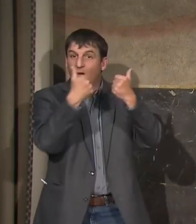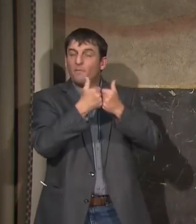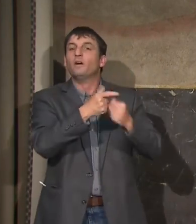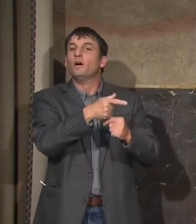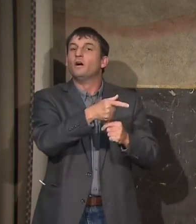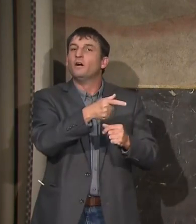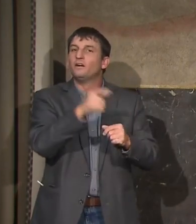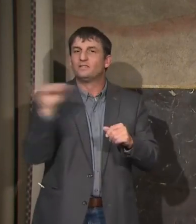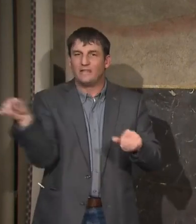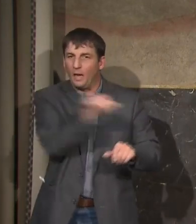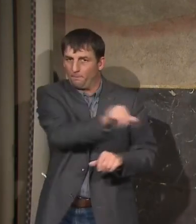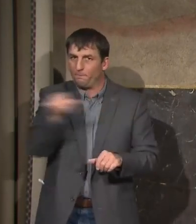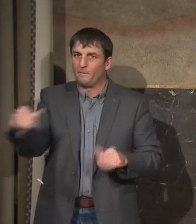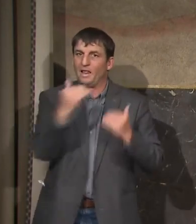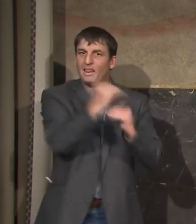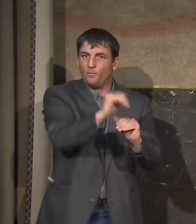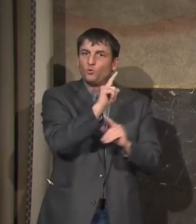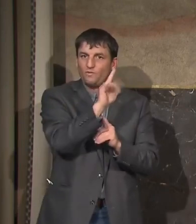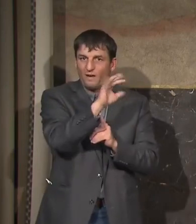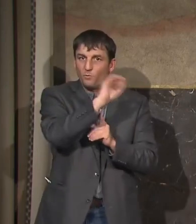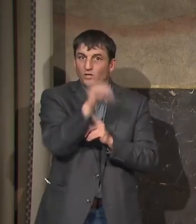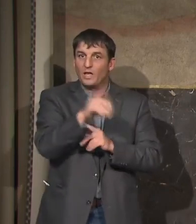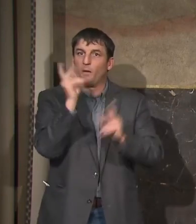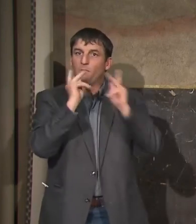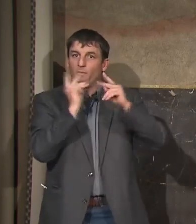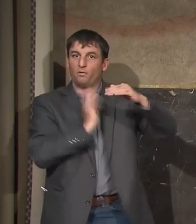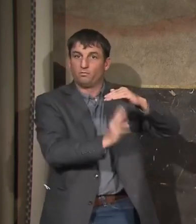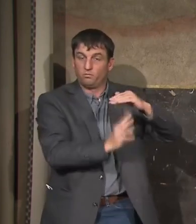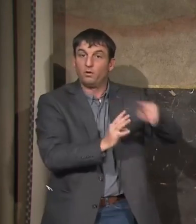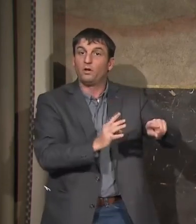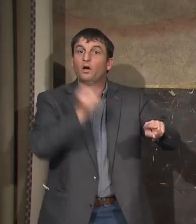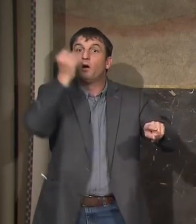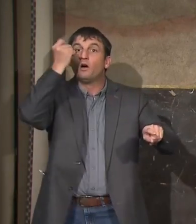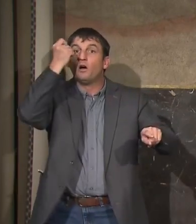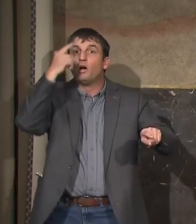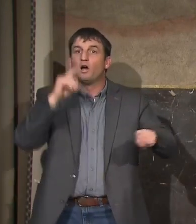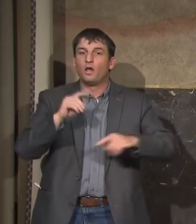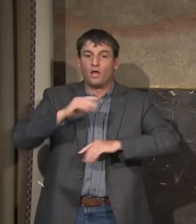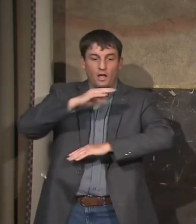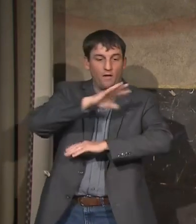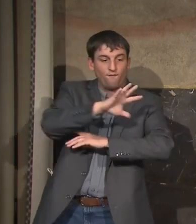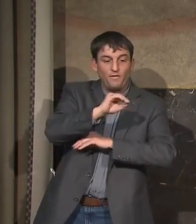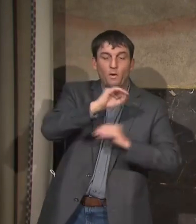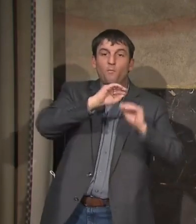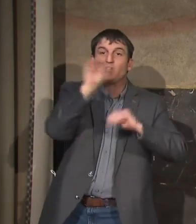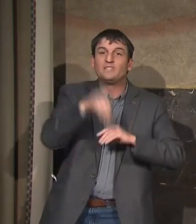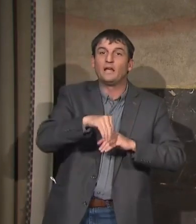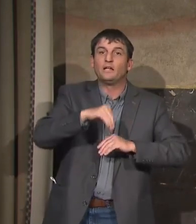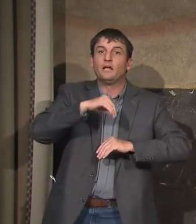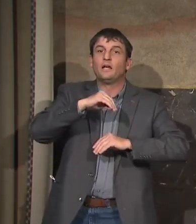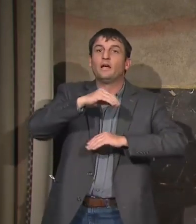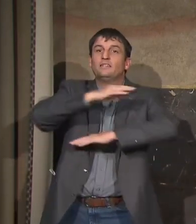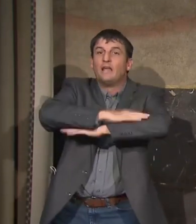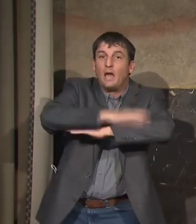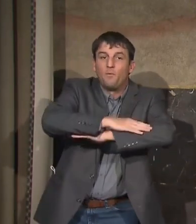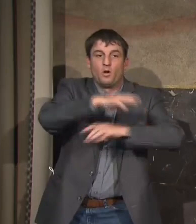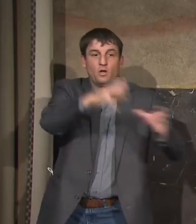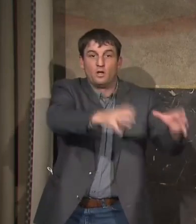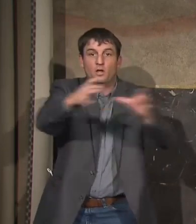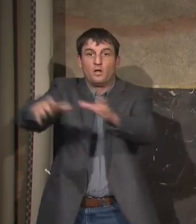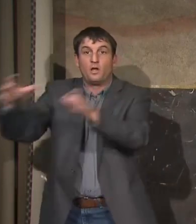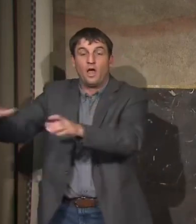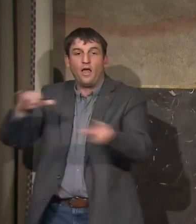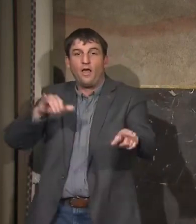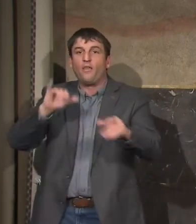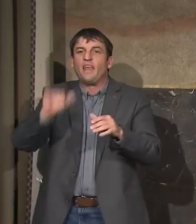to 25% occupancy. They're also limited to no more than 50% of their gaming positions because that's how